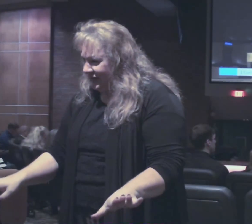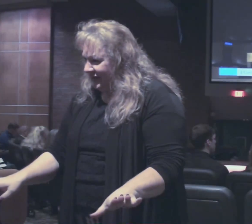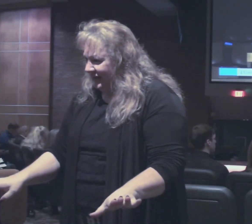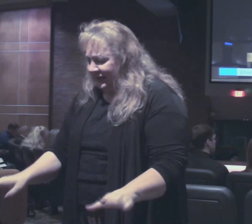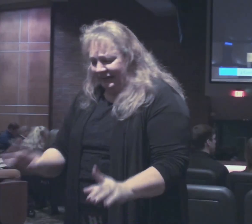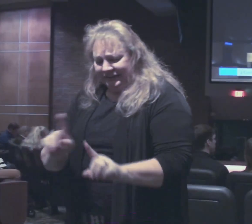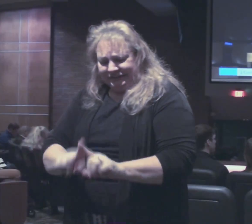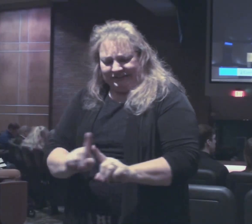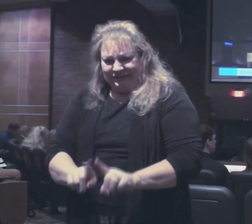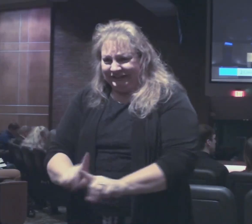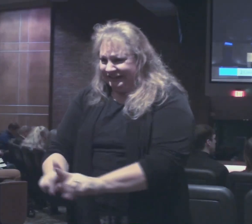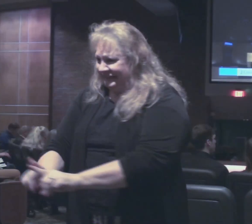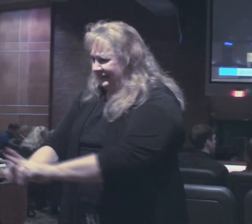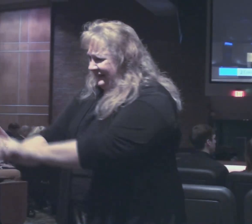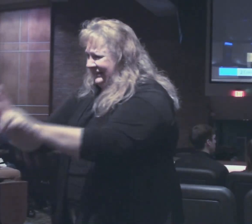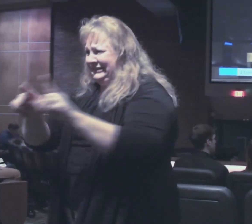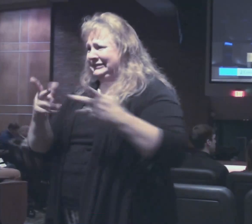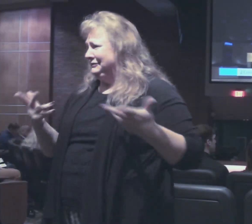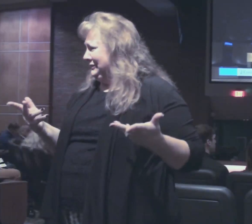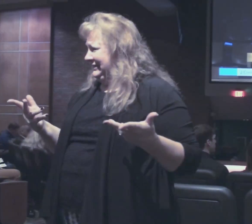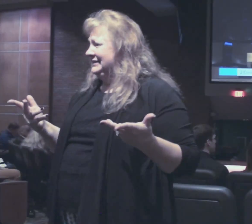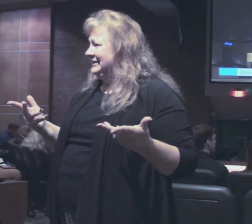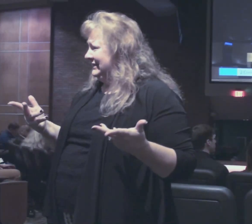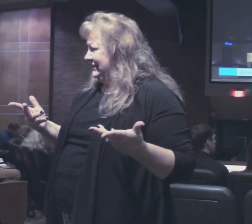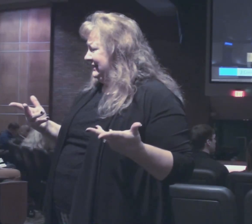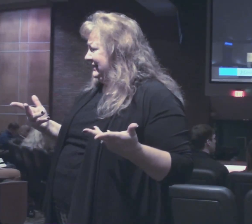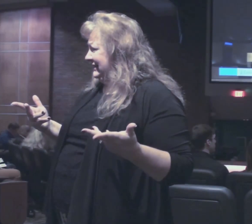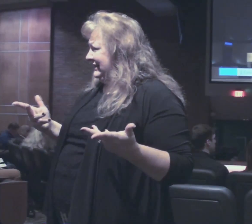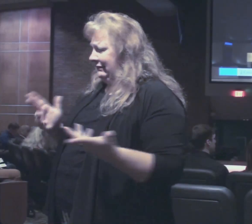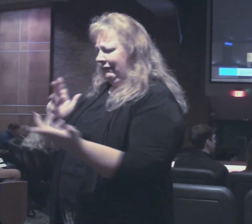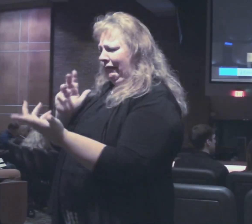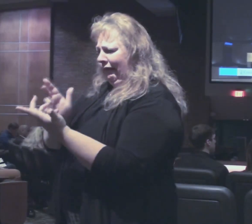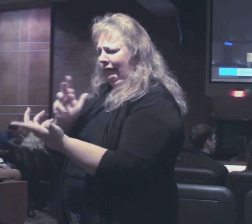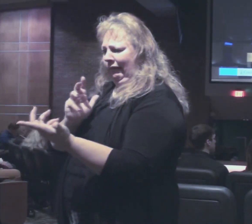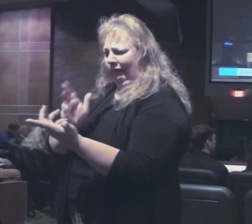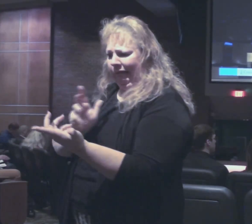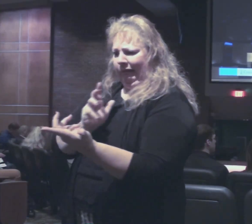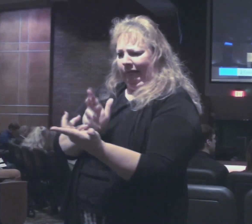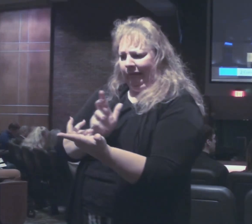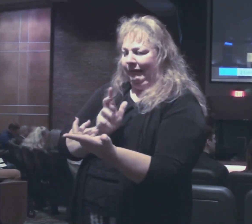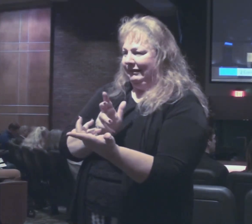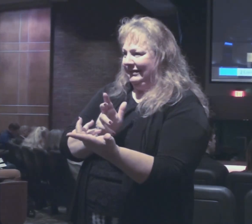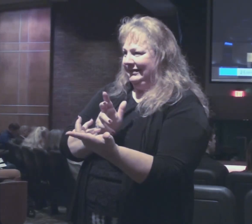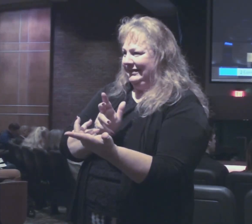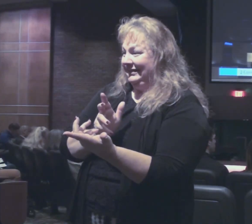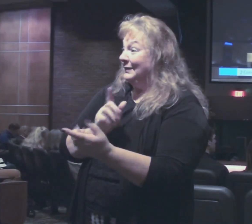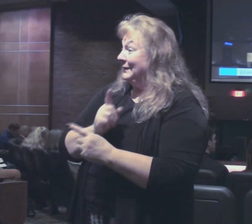is unique and different and so we work with them